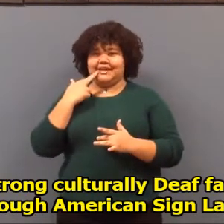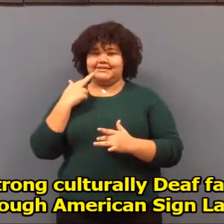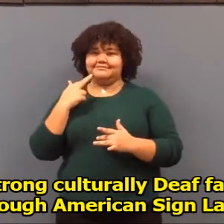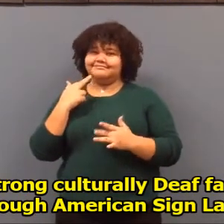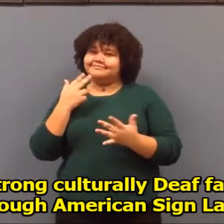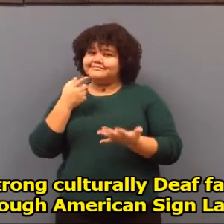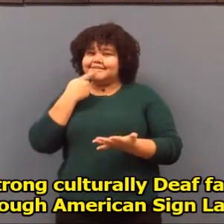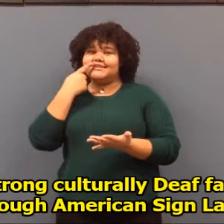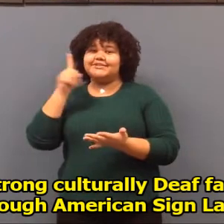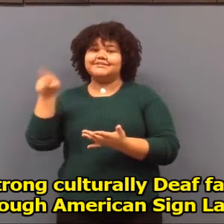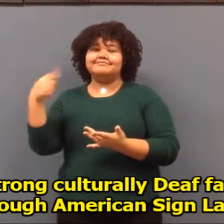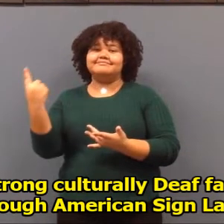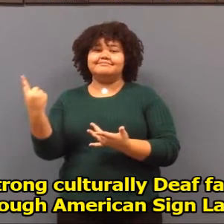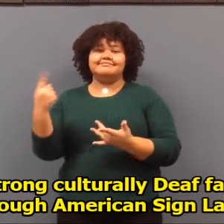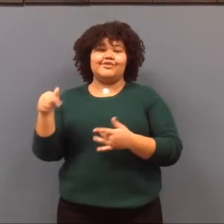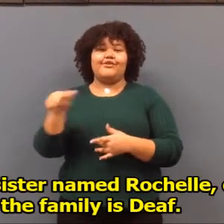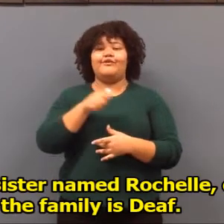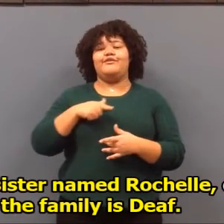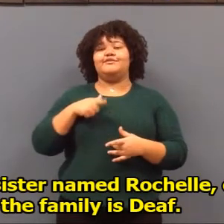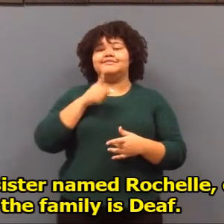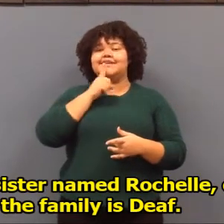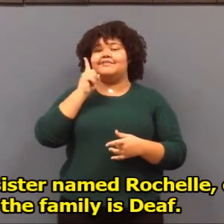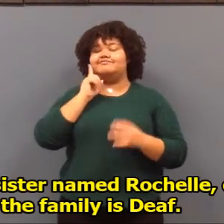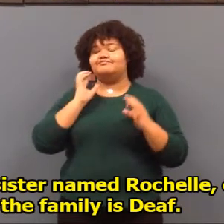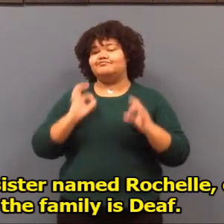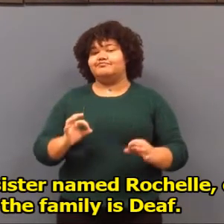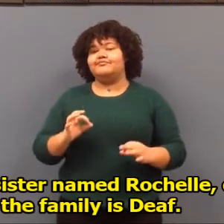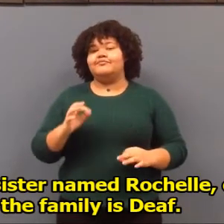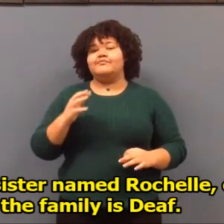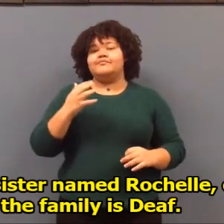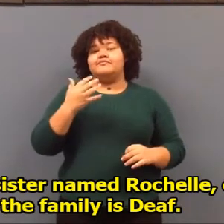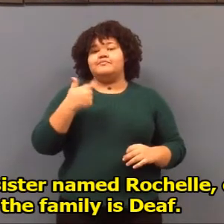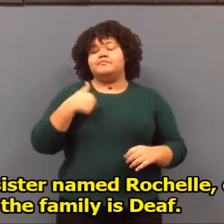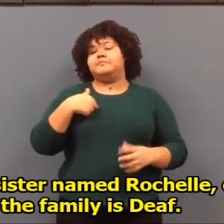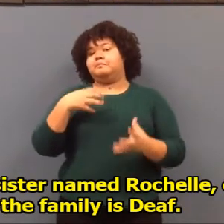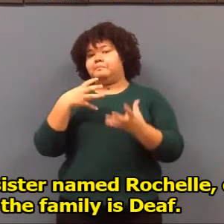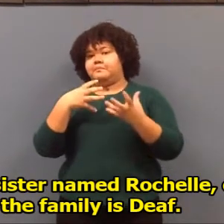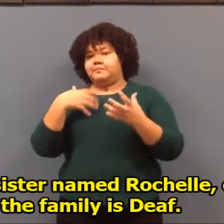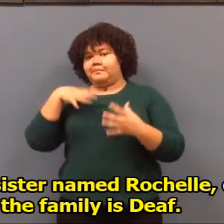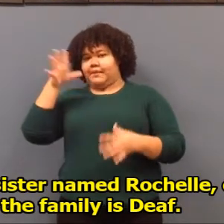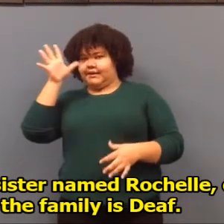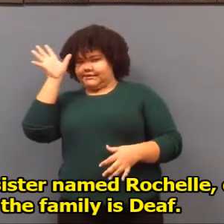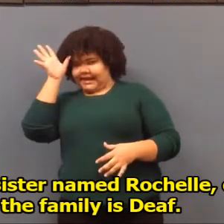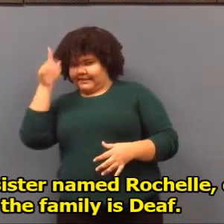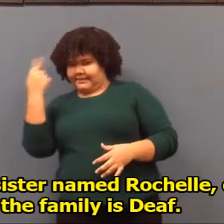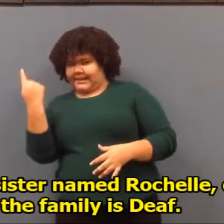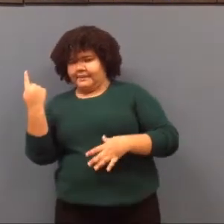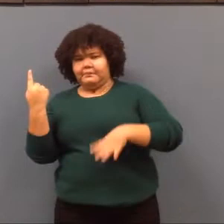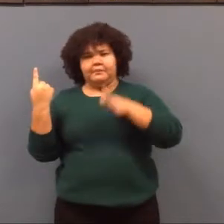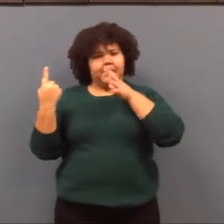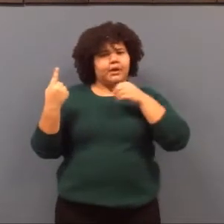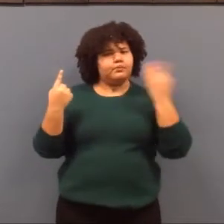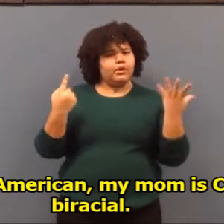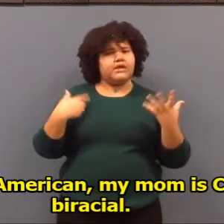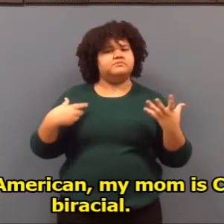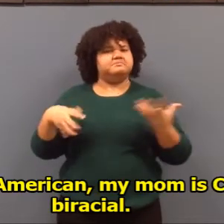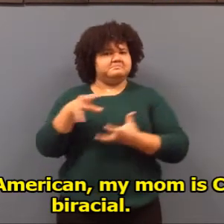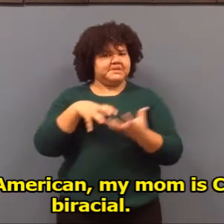American Sign Language, ASL. I have one hearing sister named Rochelle. Everyone else in the family is Deaf. My dad is